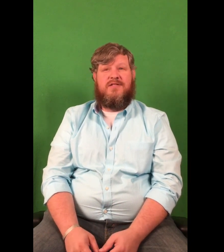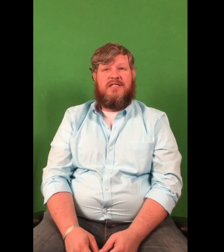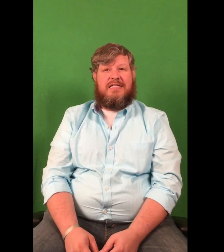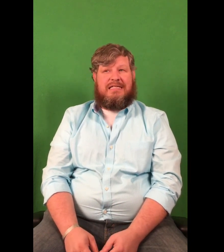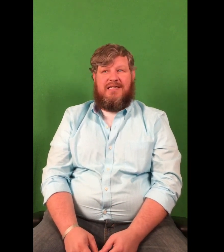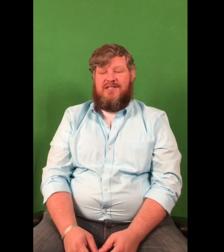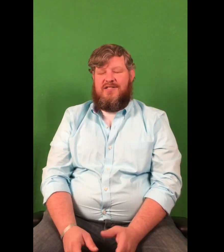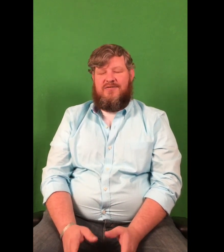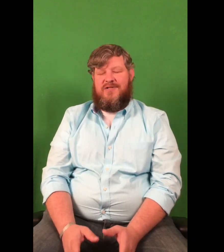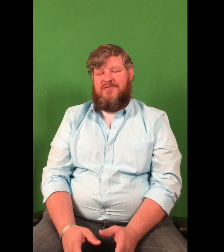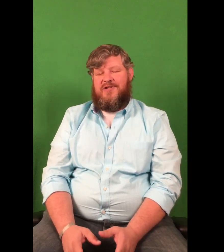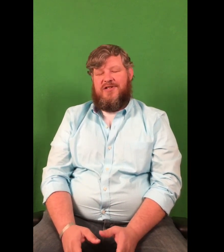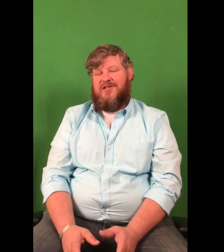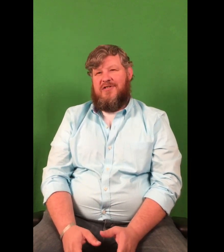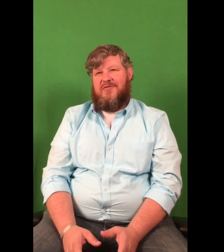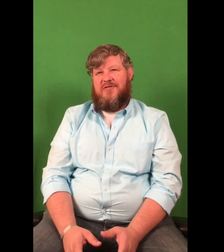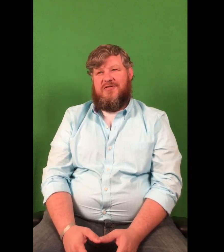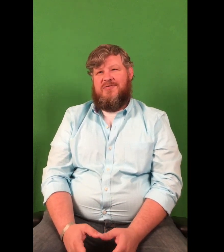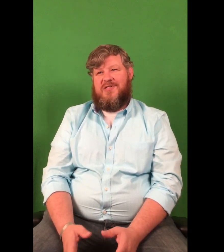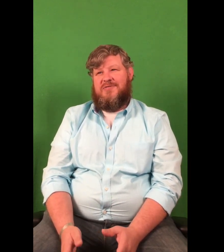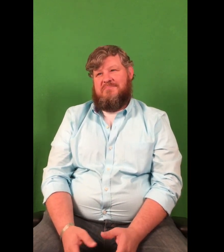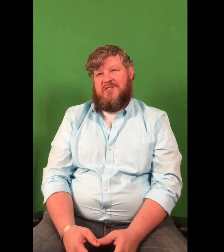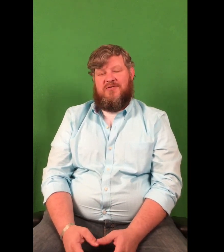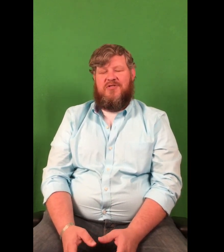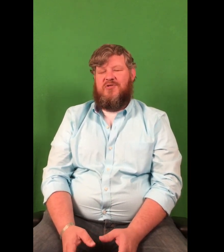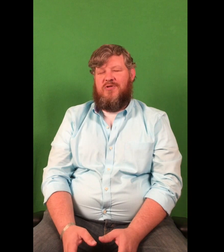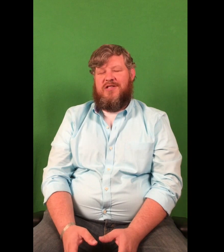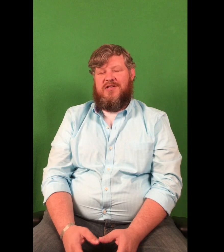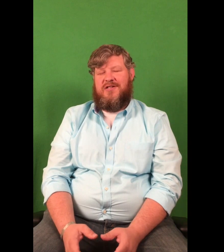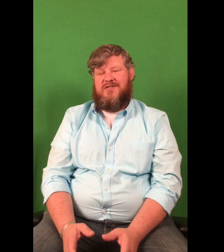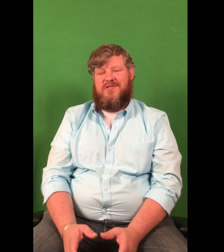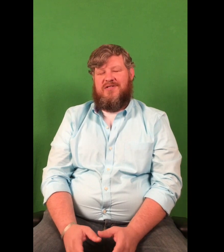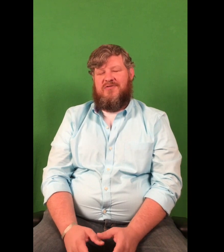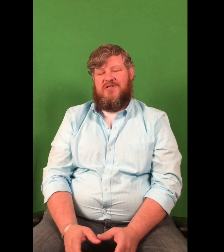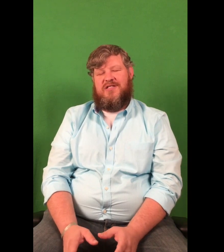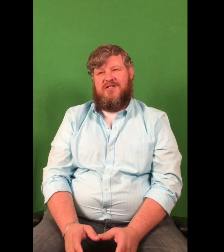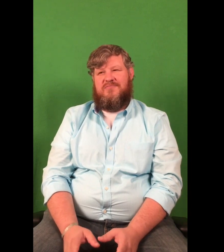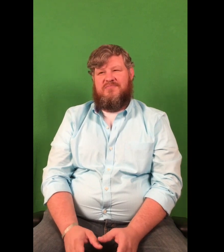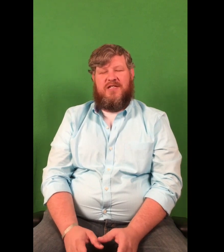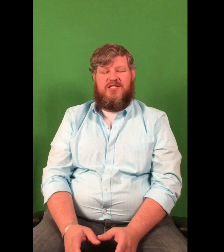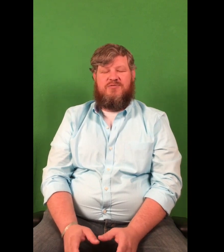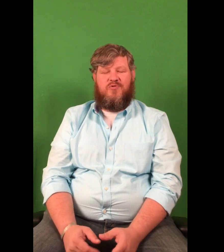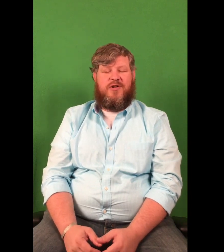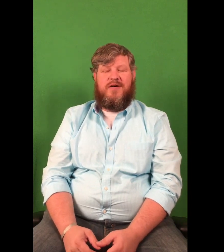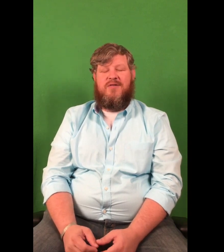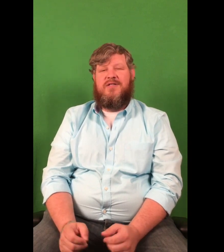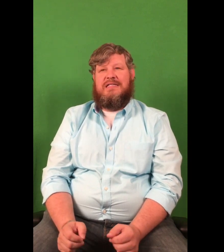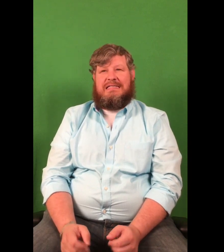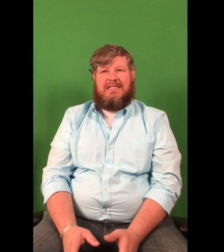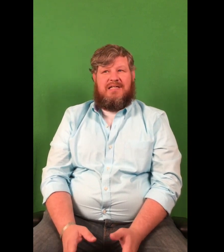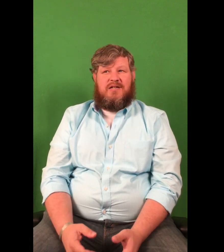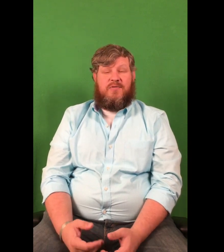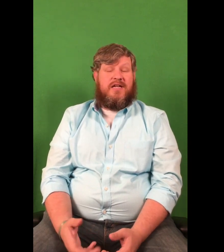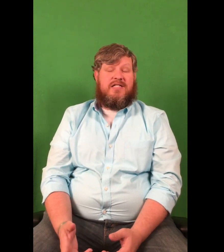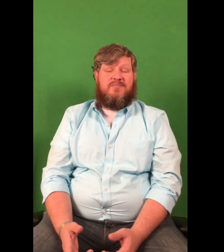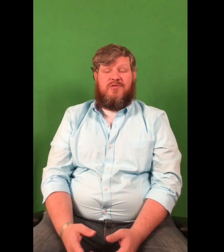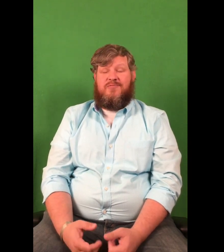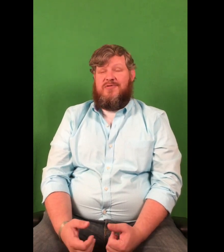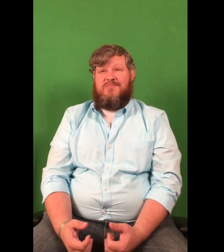and so whenever we couldn't get a hold of hers, you know, usually one thing is a little, you know, you get worried about her, but when it got to the point where